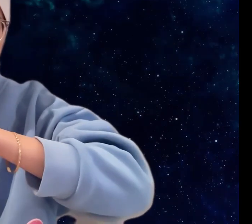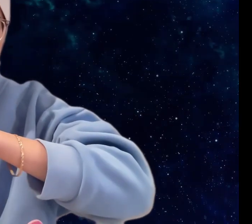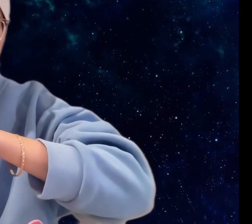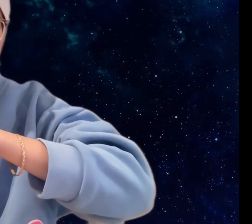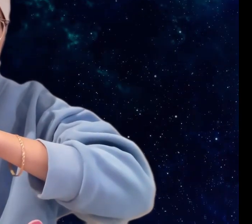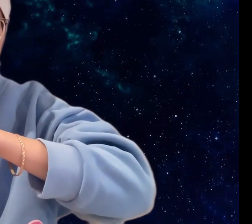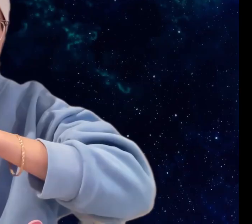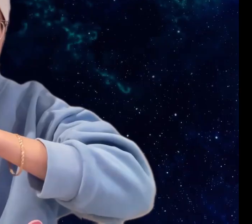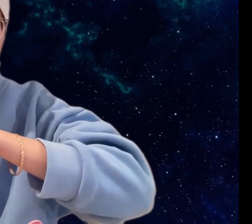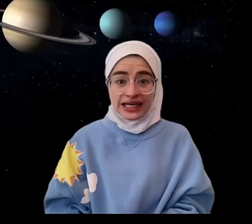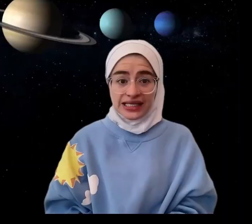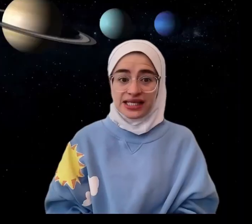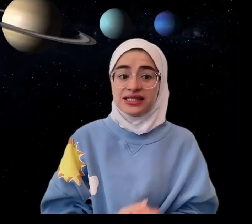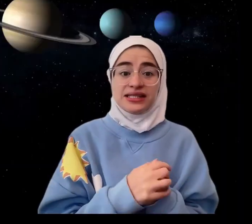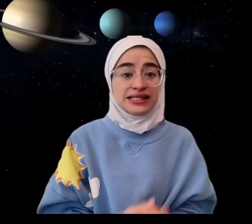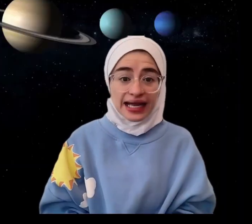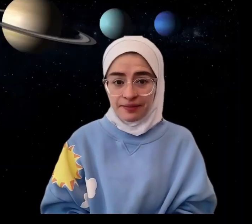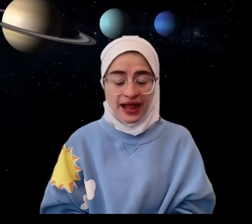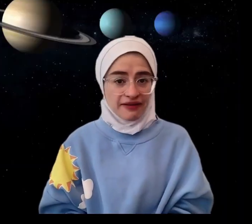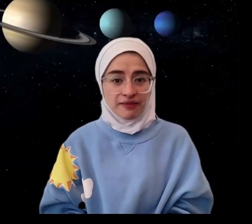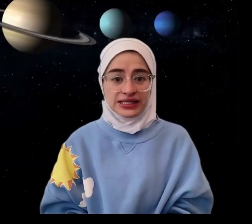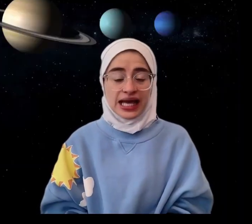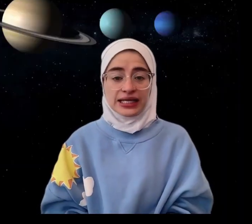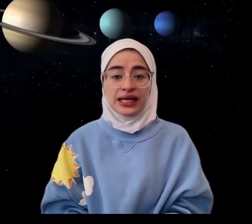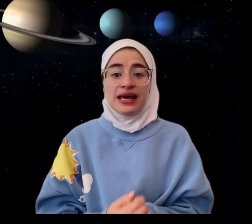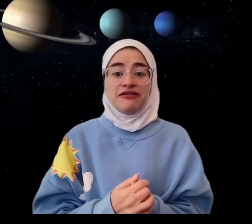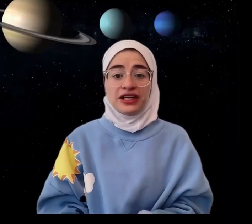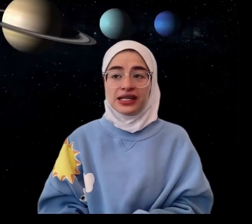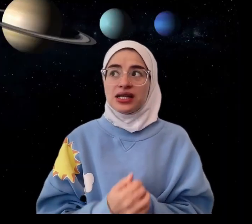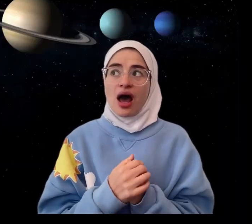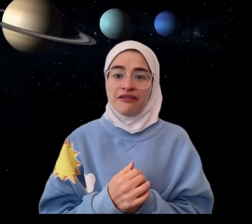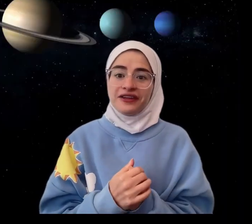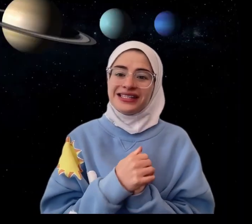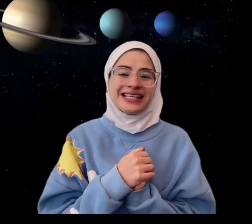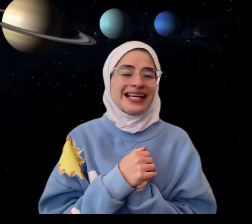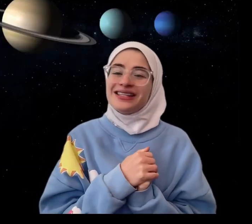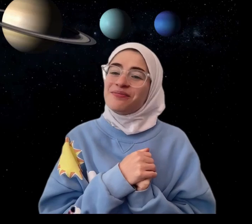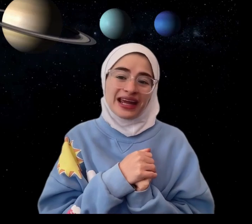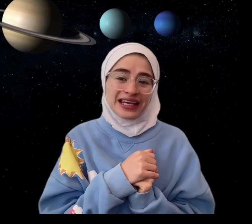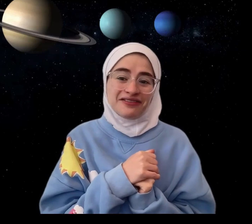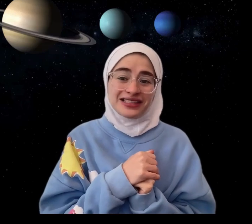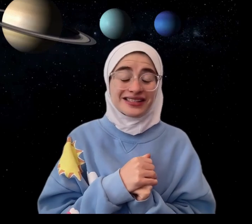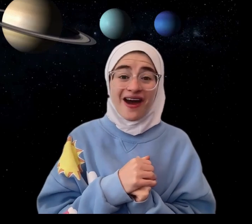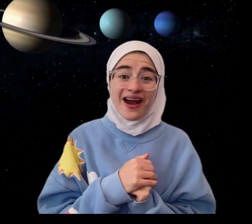Mercury. Venus is the second planet from the sun. Venus, often seen as the bright evening star,